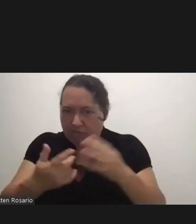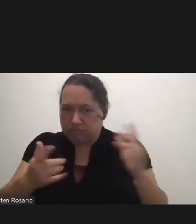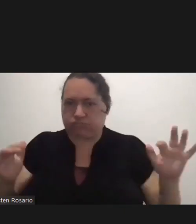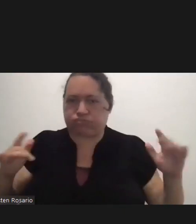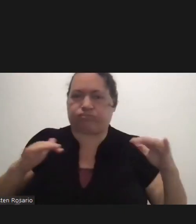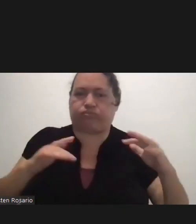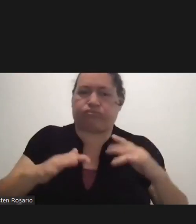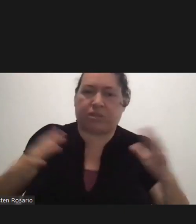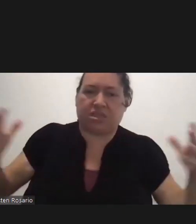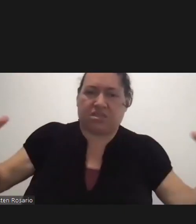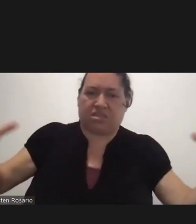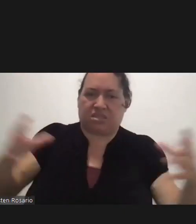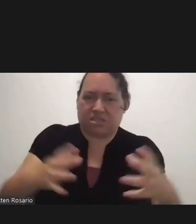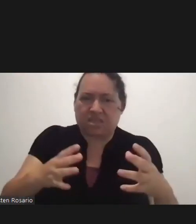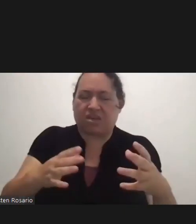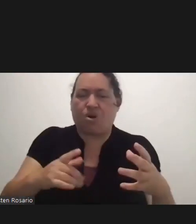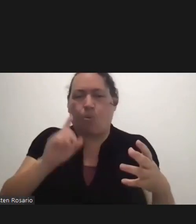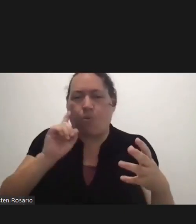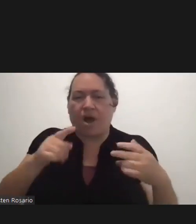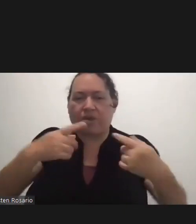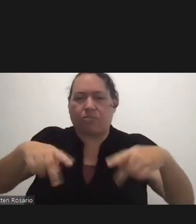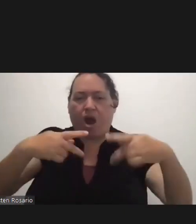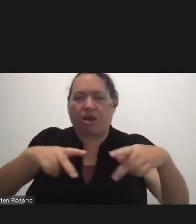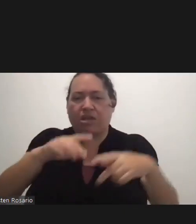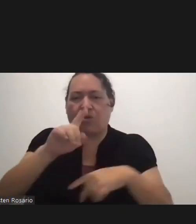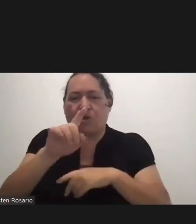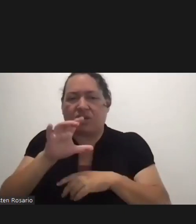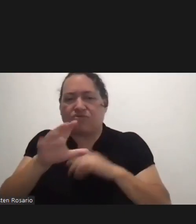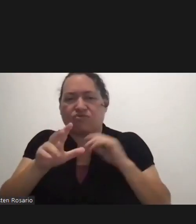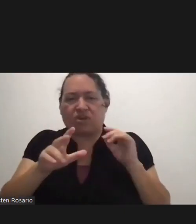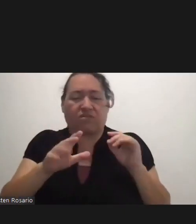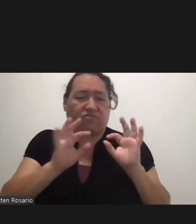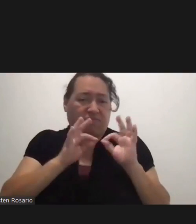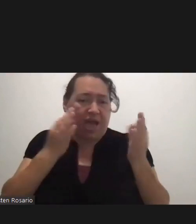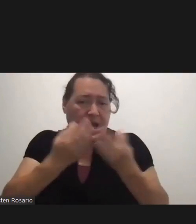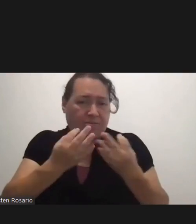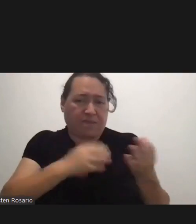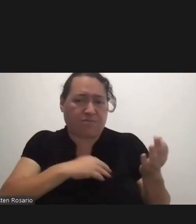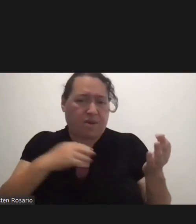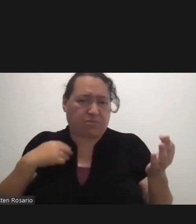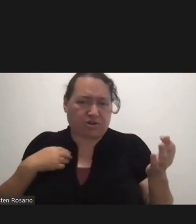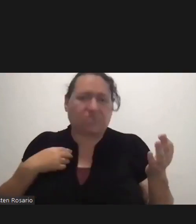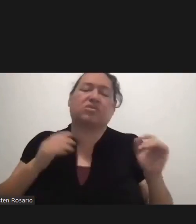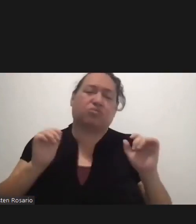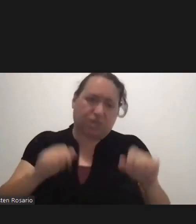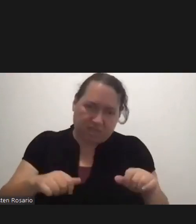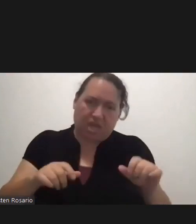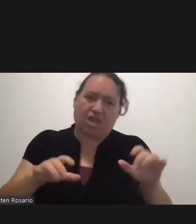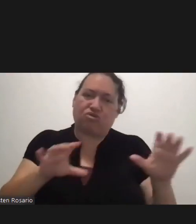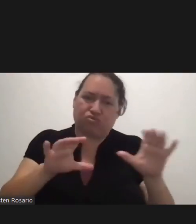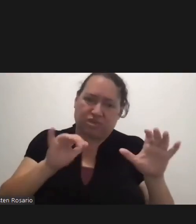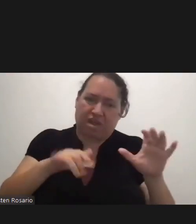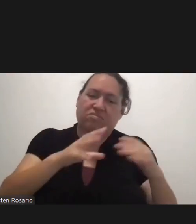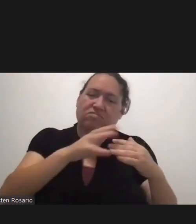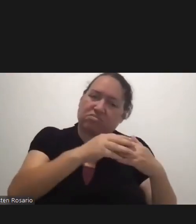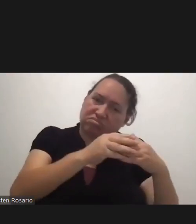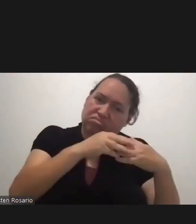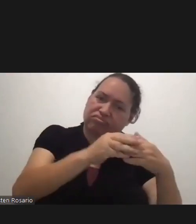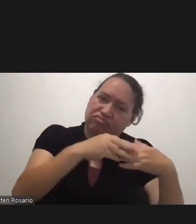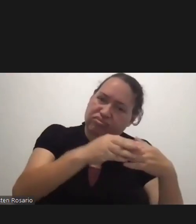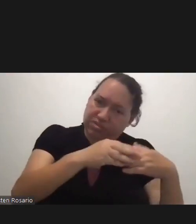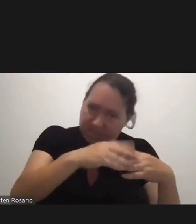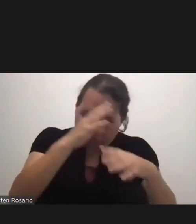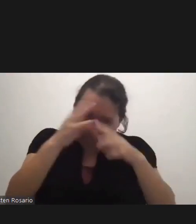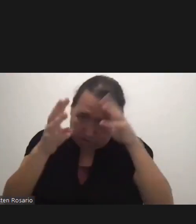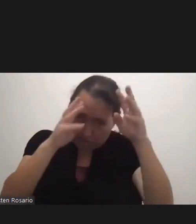in one party of 100. And then, you know, that those things can be can be worked out and we have to be flexible and creative. And that's why we're